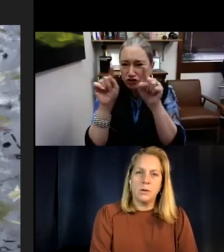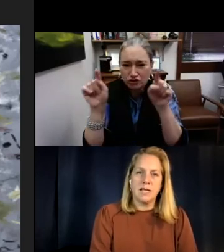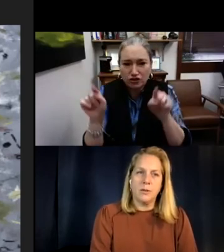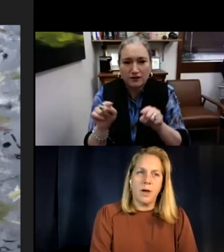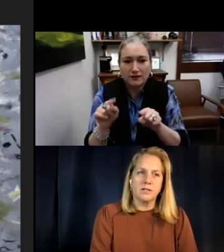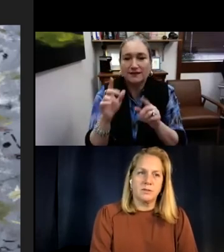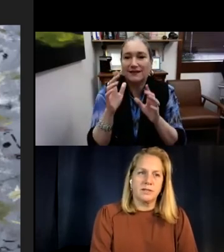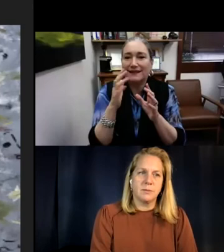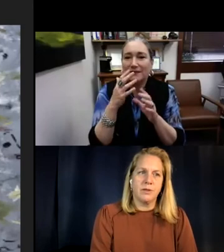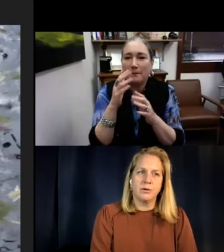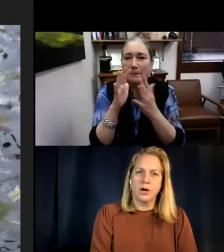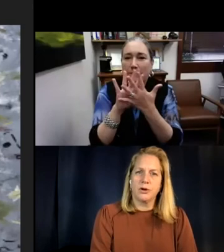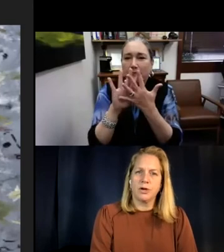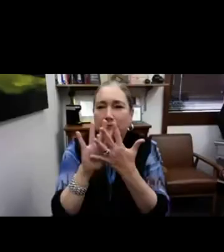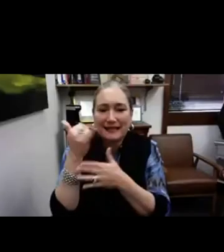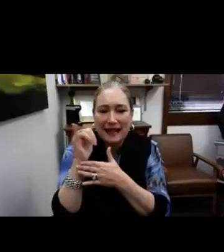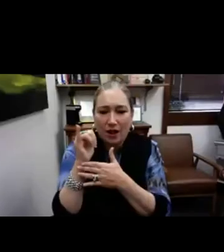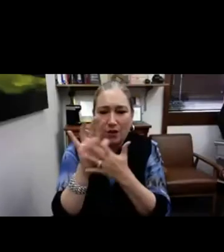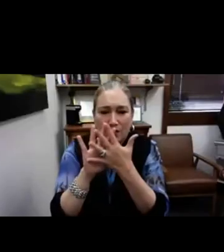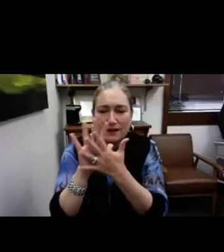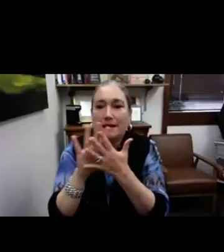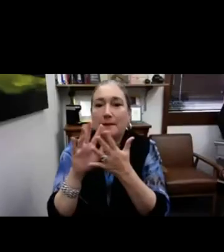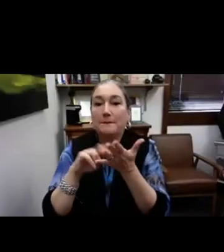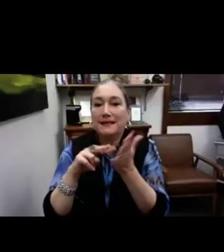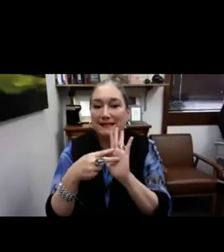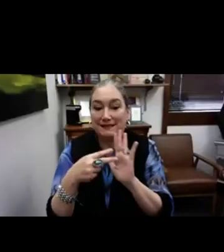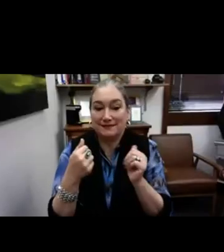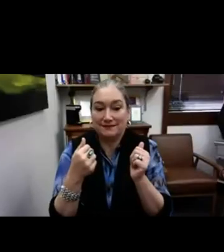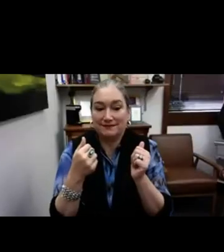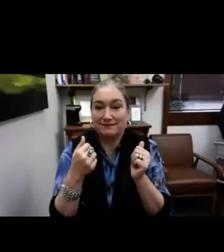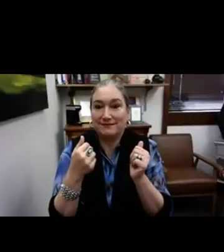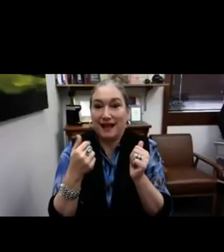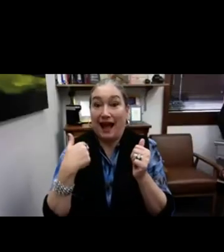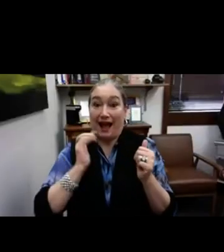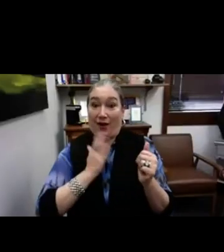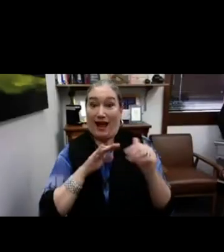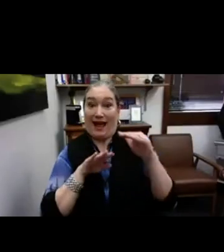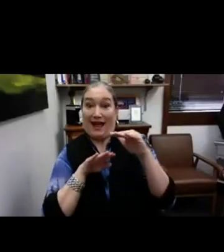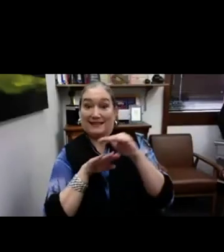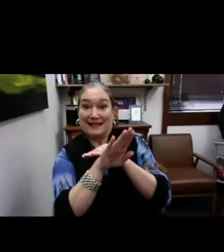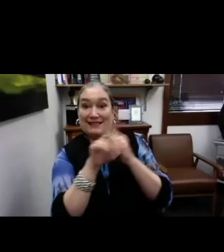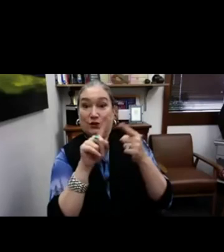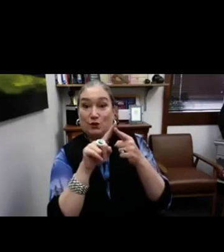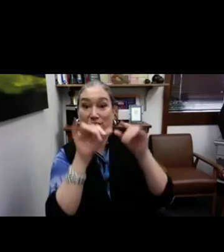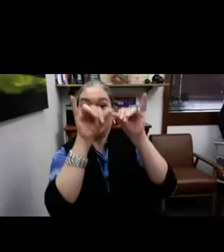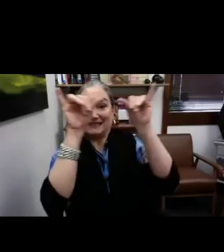just outside the box, you see some other darker colors, you see yellows and a mixture of greens.